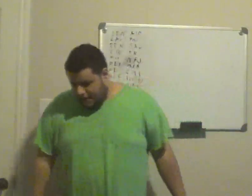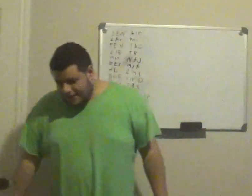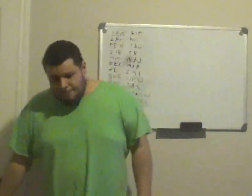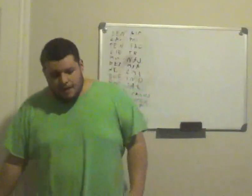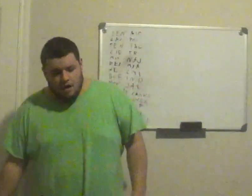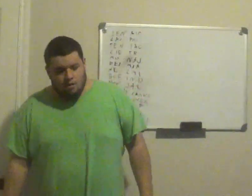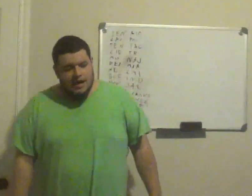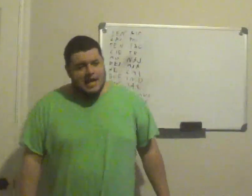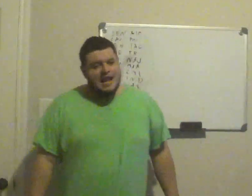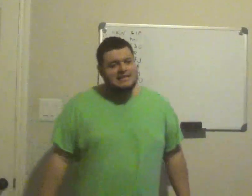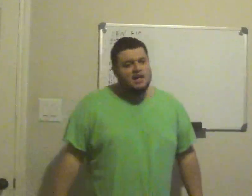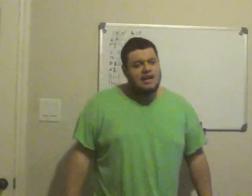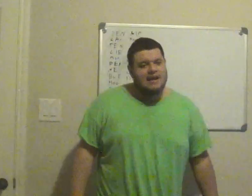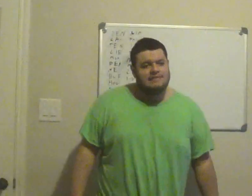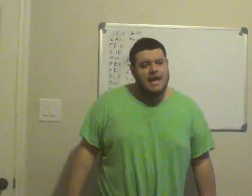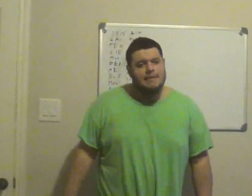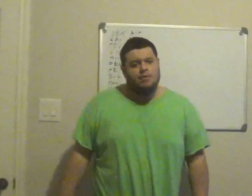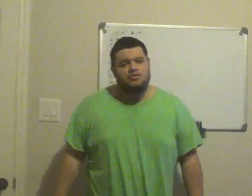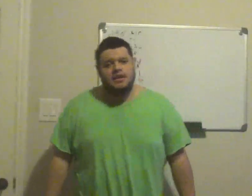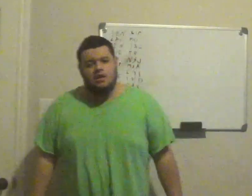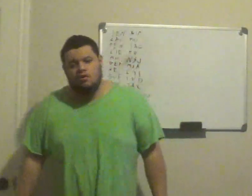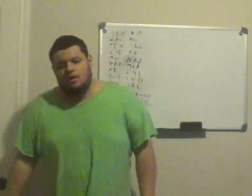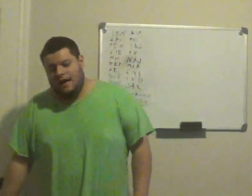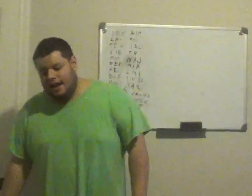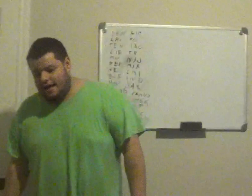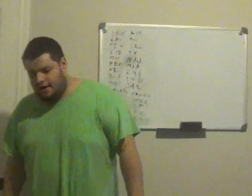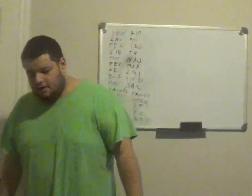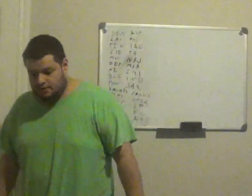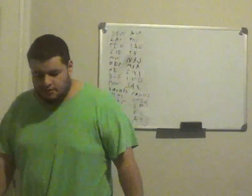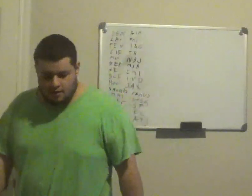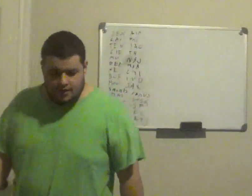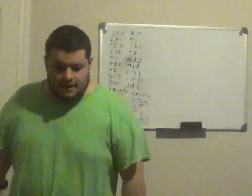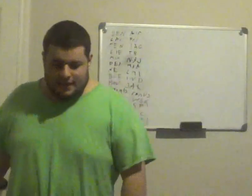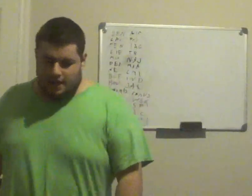let me know, and until next time, I will see you later, later,